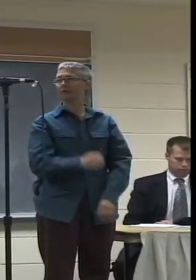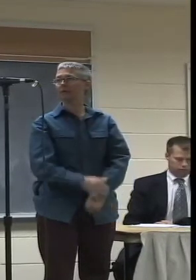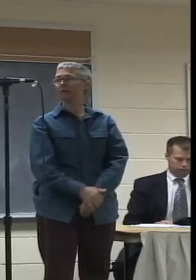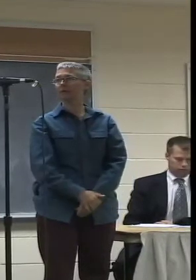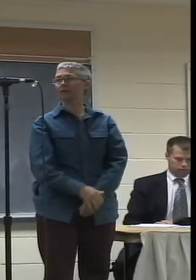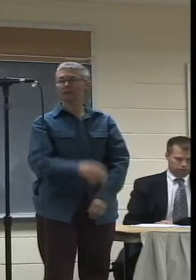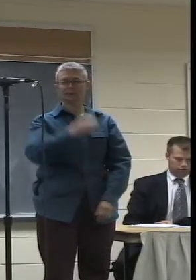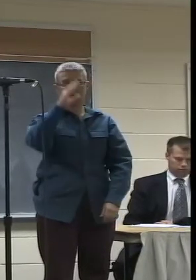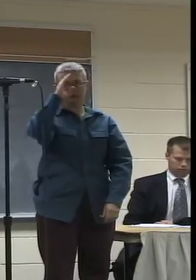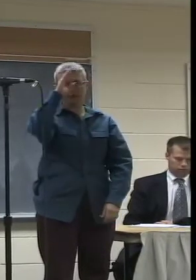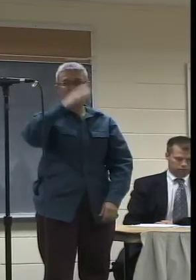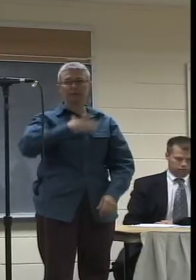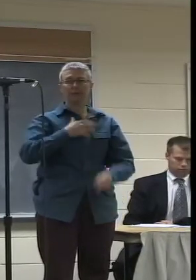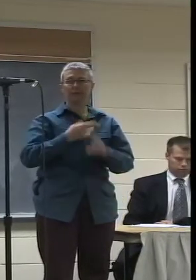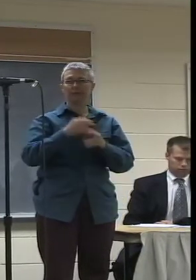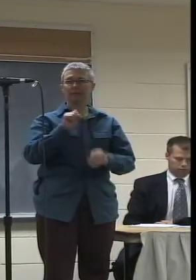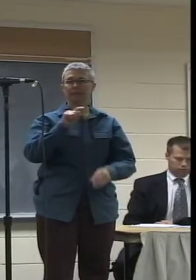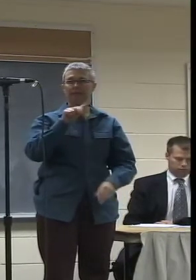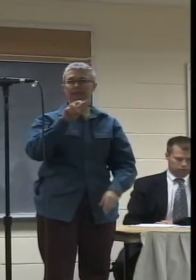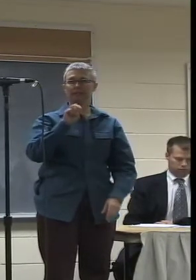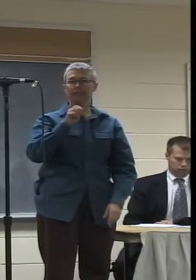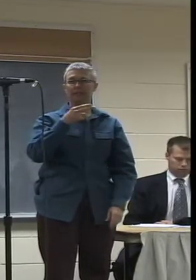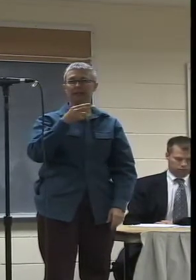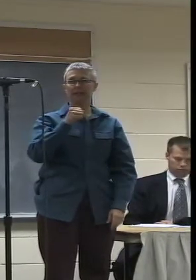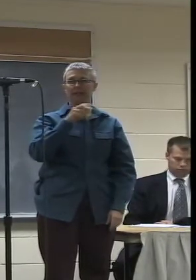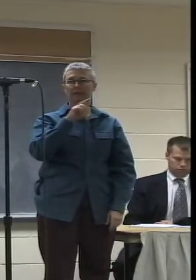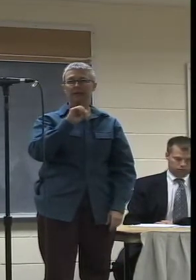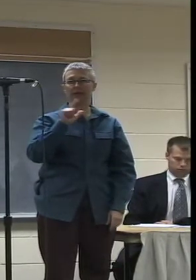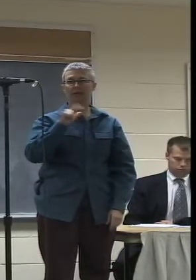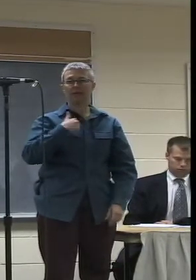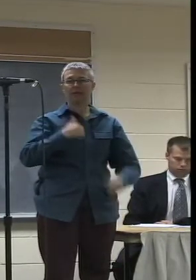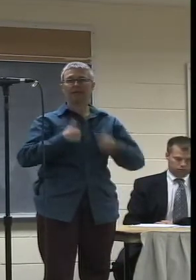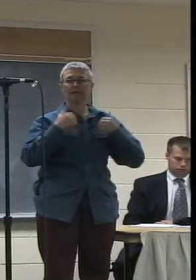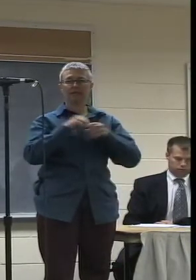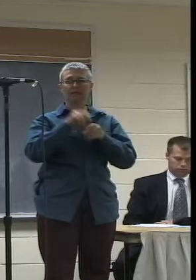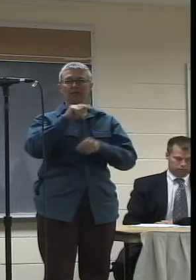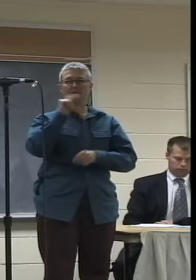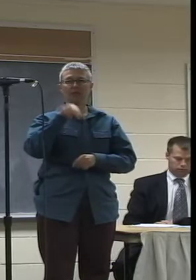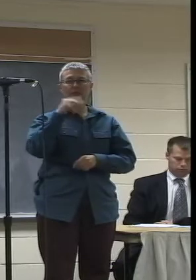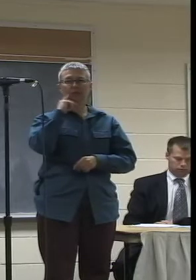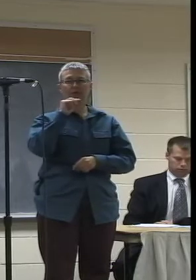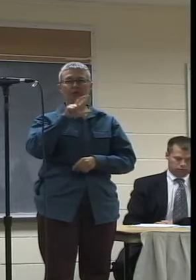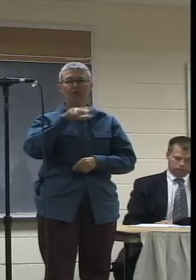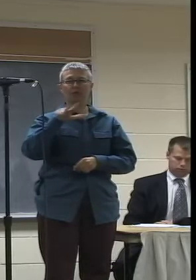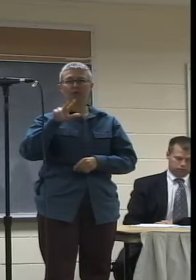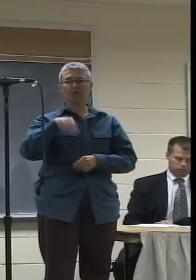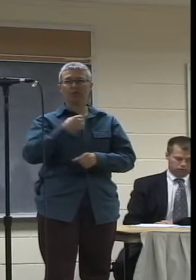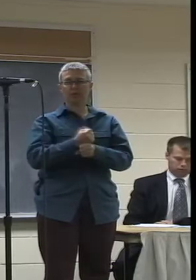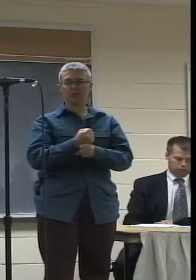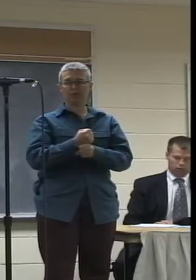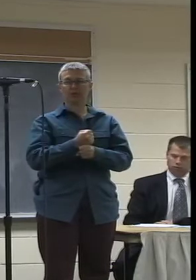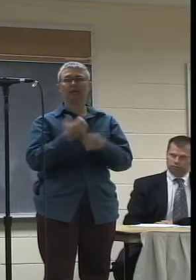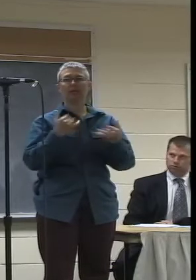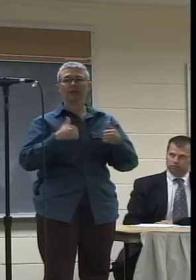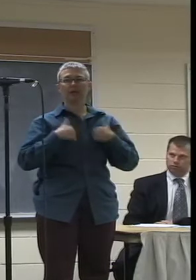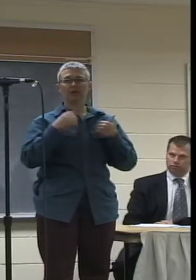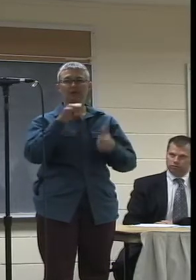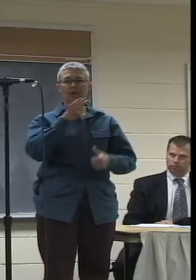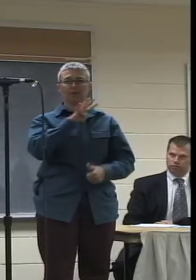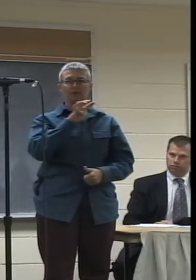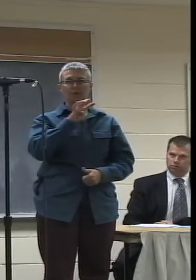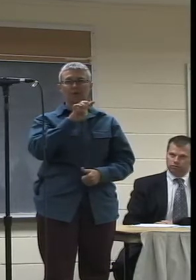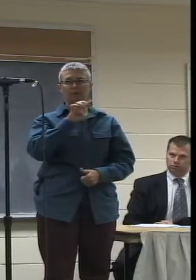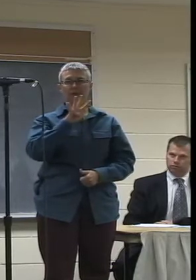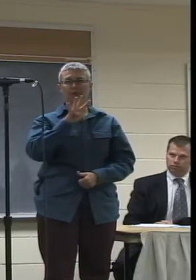Hello, my name is Steve Harrell. I live, I've lived in Northampton for 33 years. I live now at 474